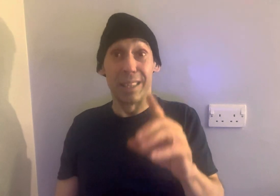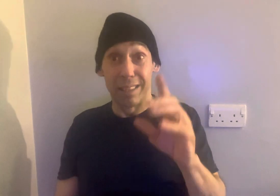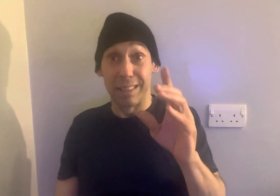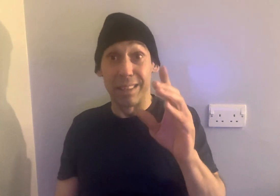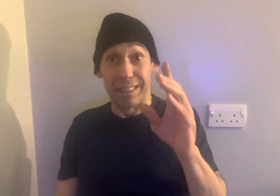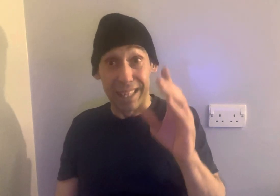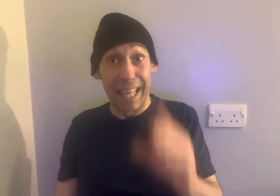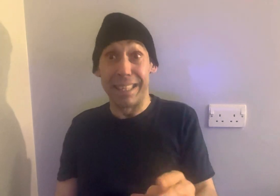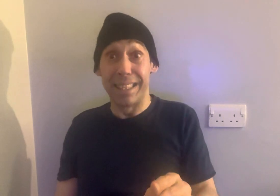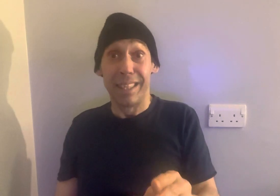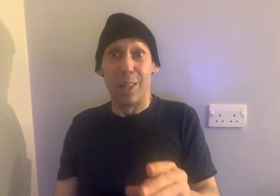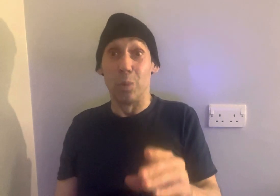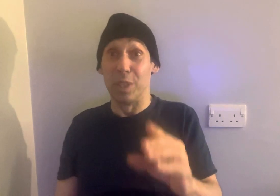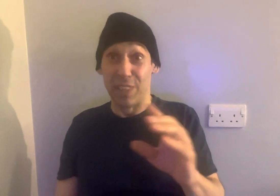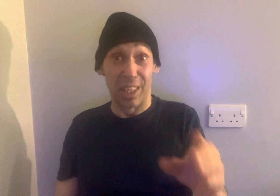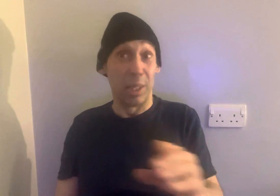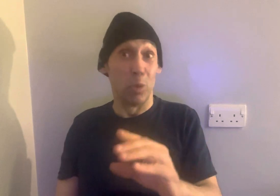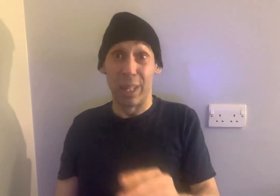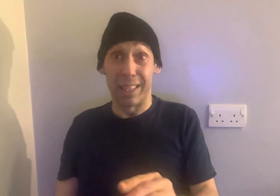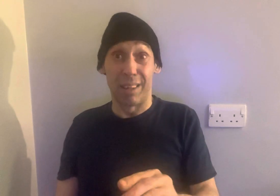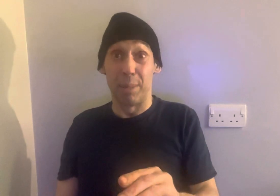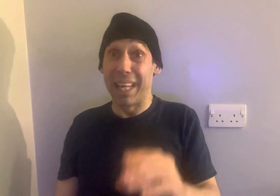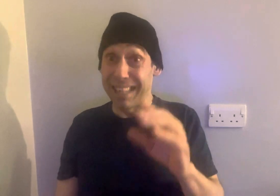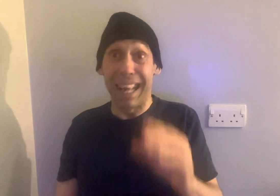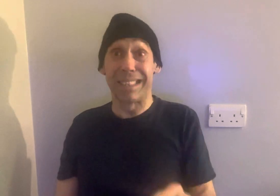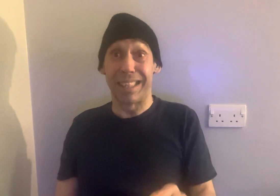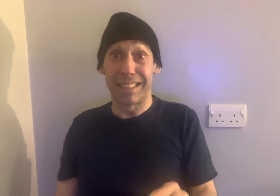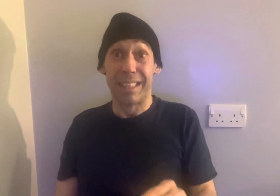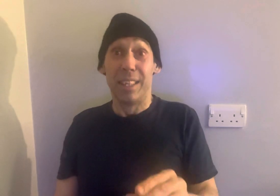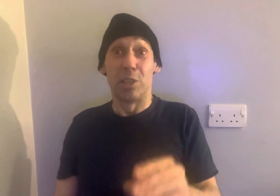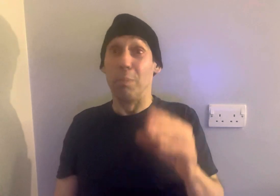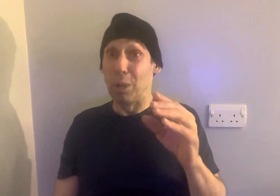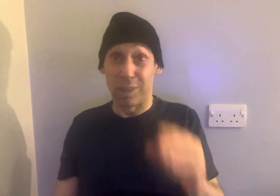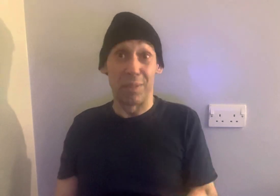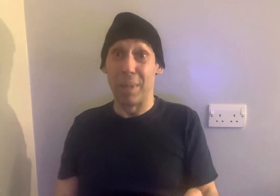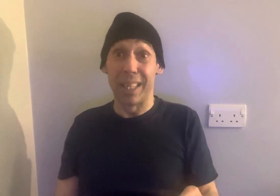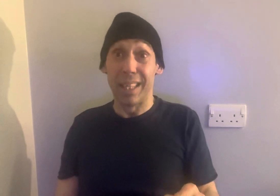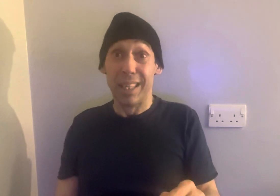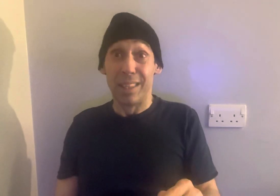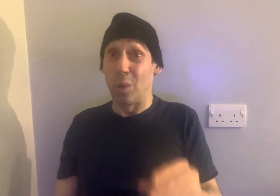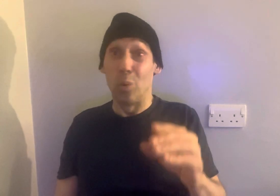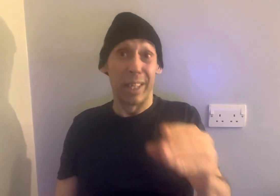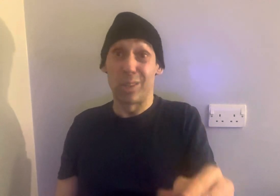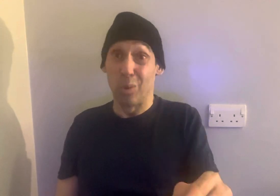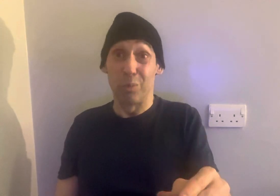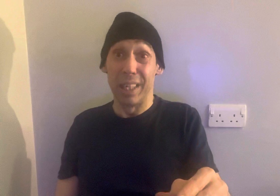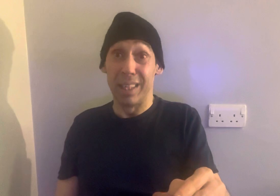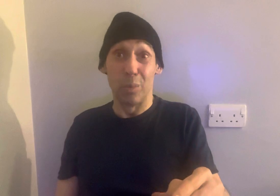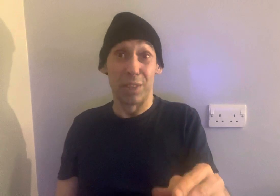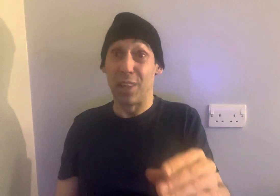lady who was visiting him all that time had access to most of the money. So all it took really was for